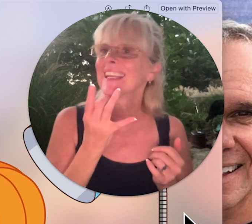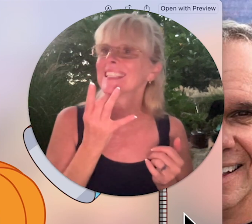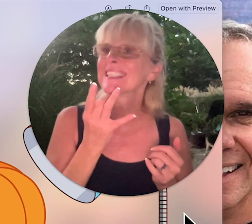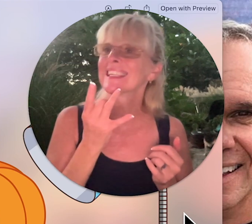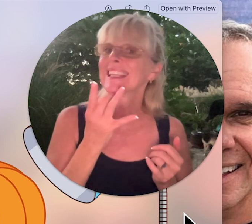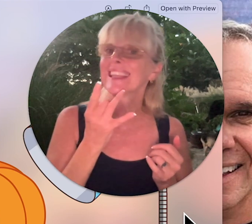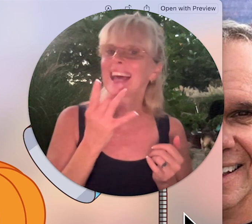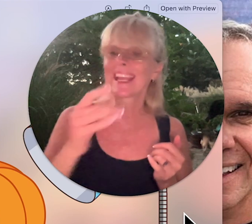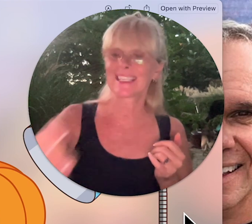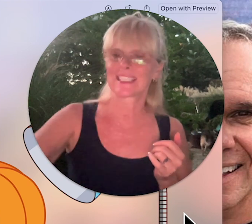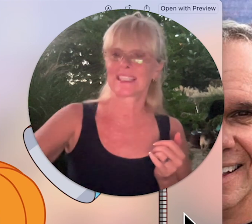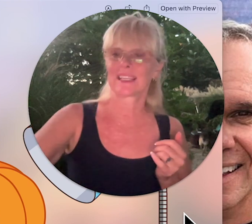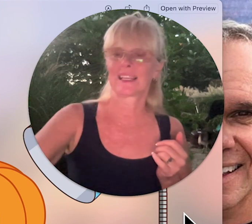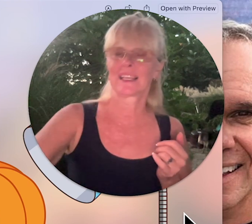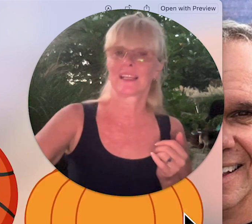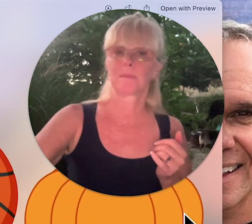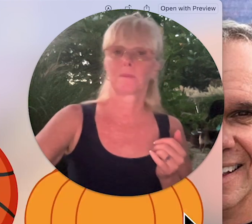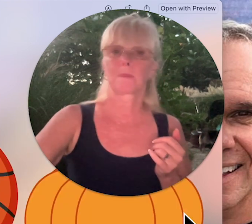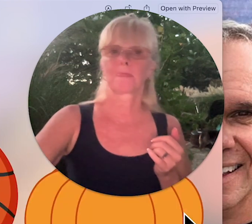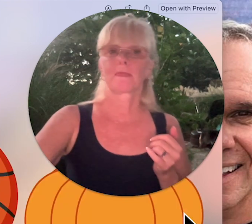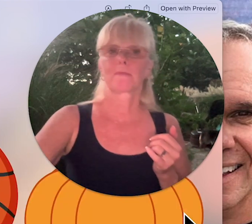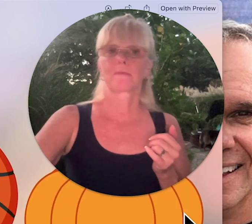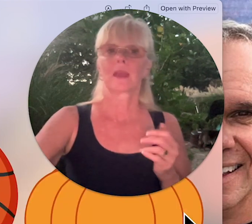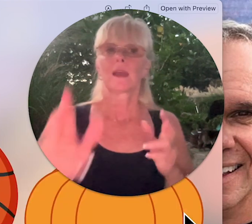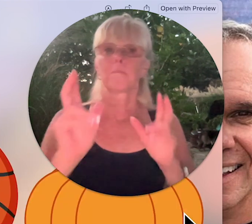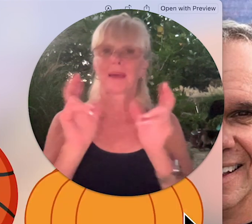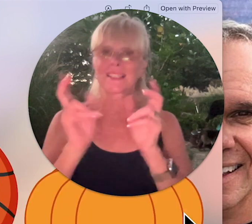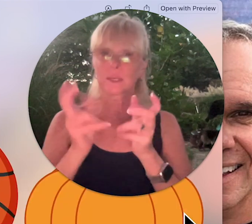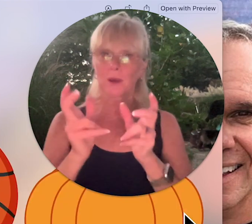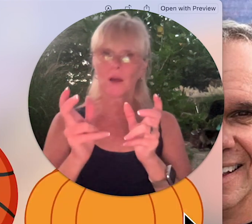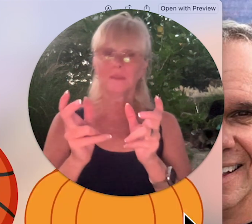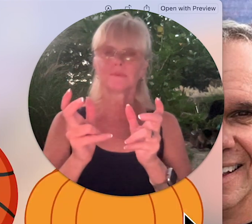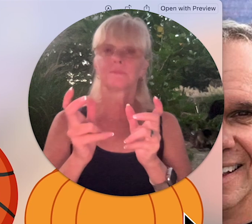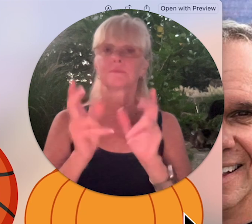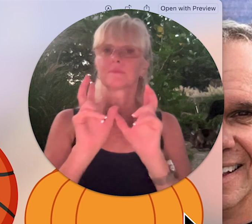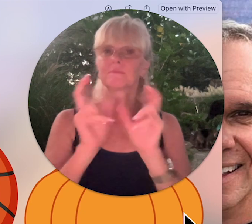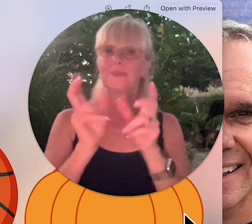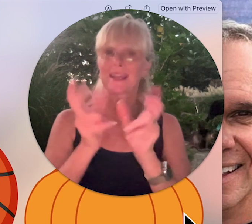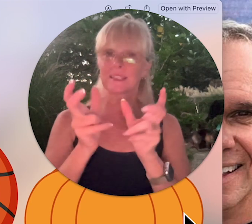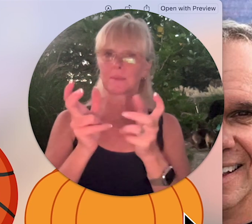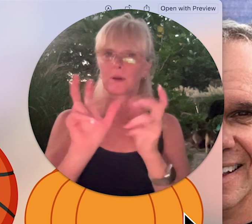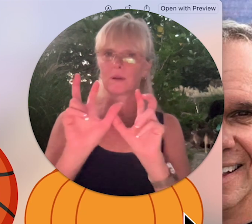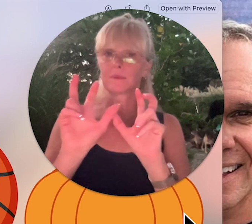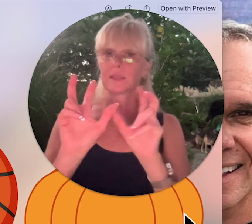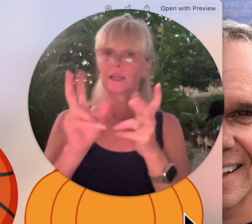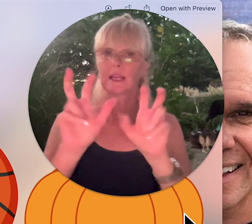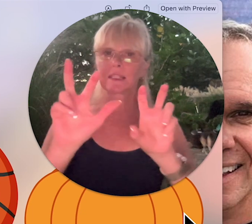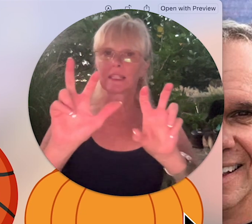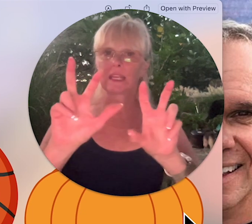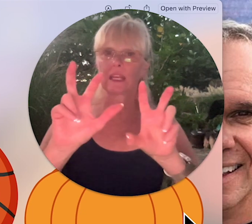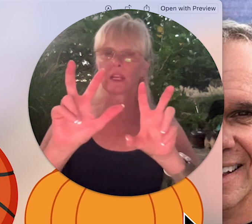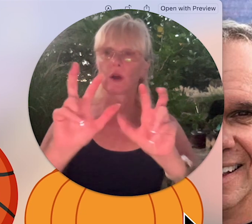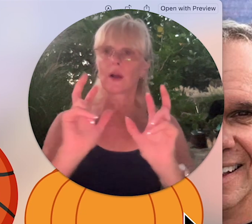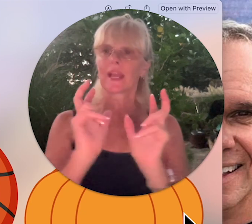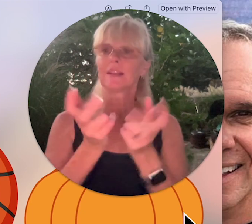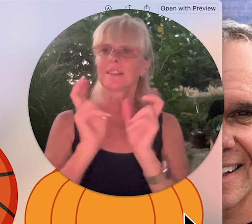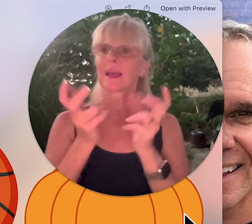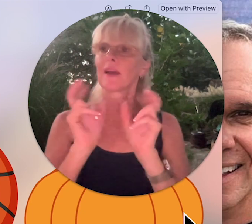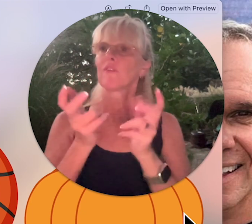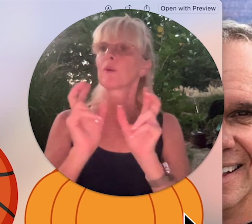light basketball basketball it's the claw hands for